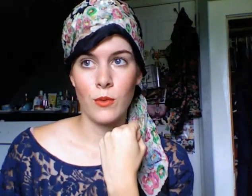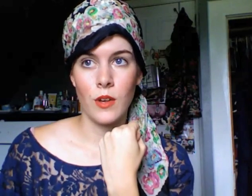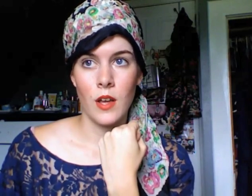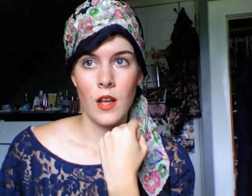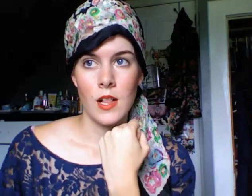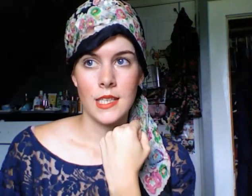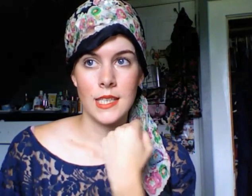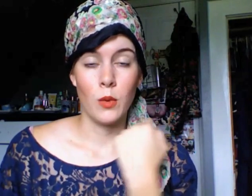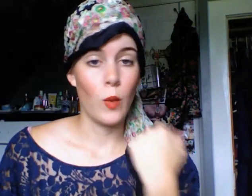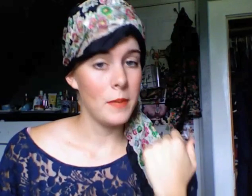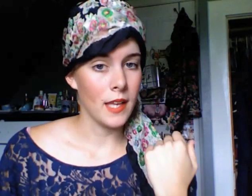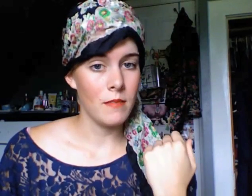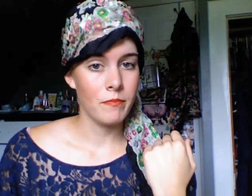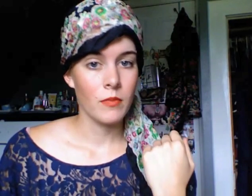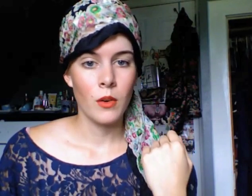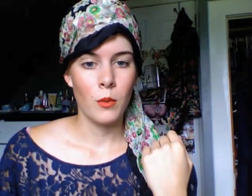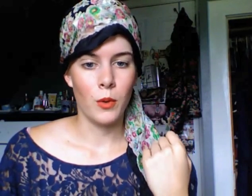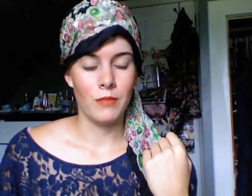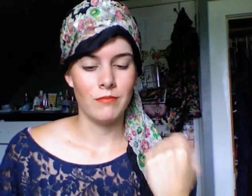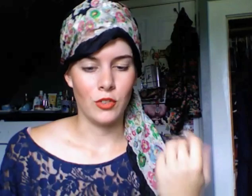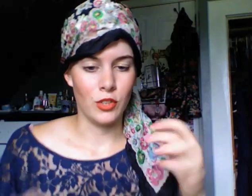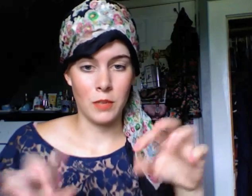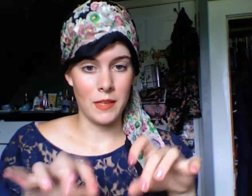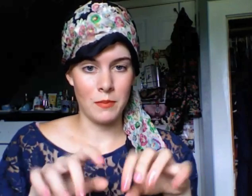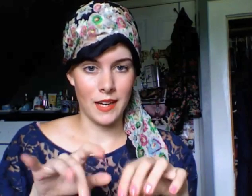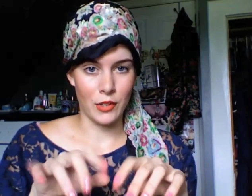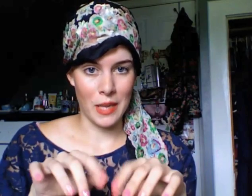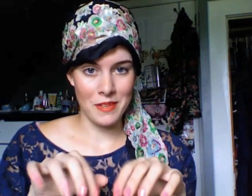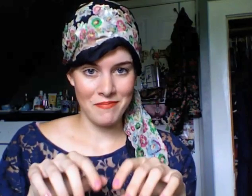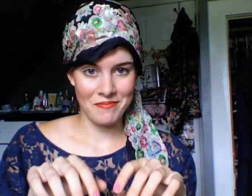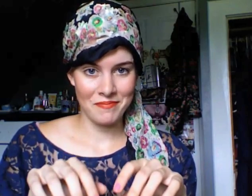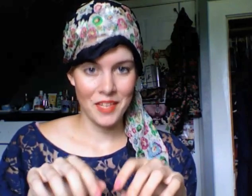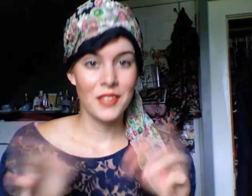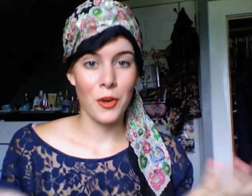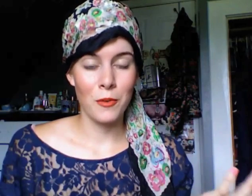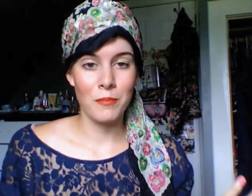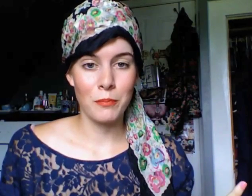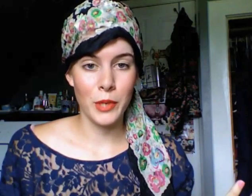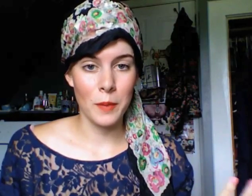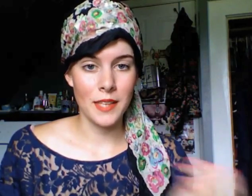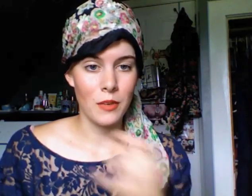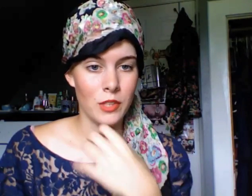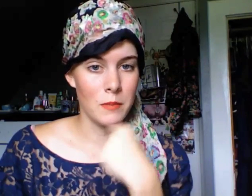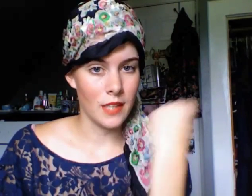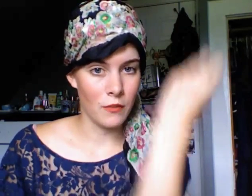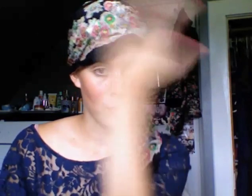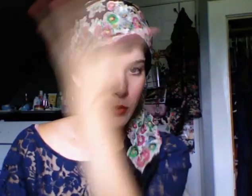So, let's see, website would actually just be pretend like you're typing. So, beauty website would just be the sign for beautiful,